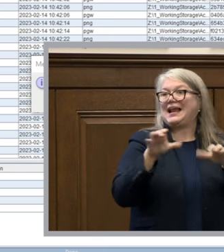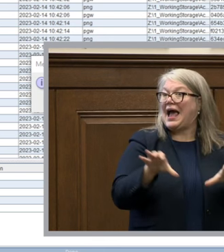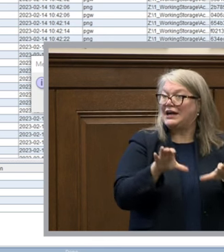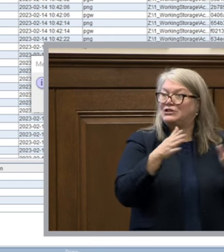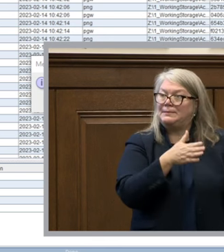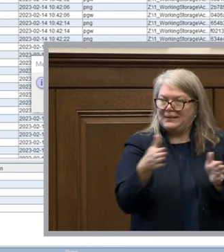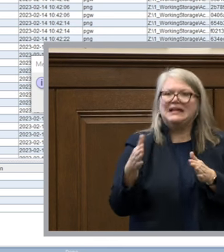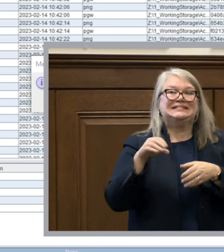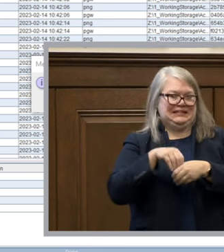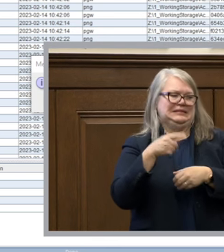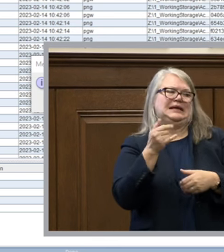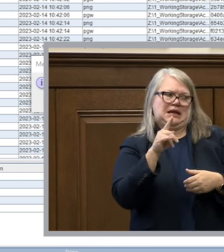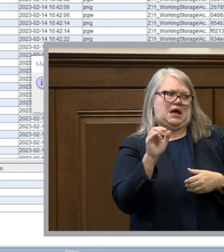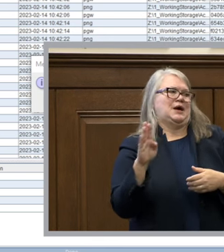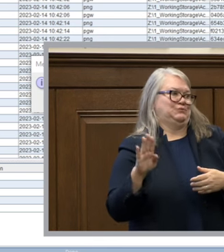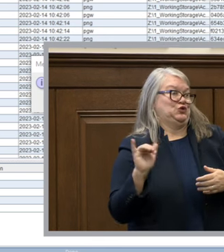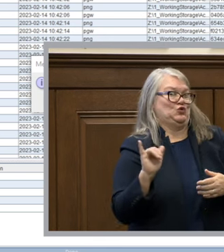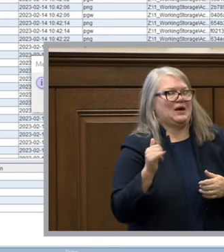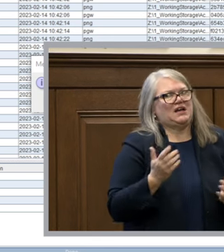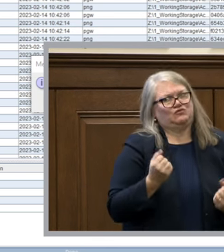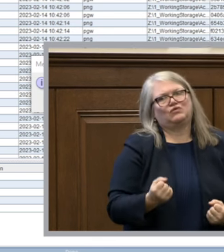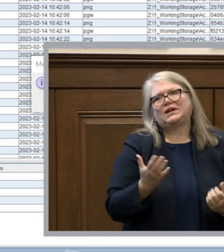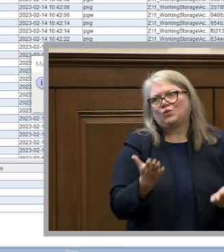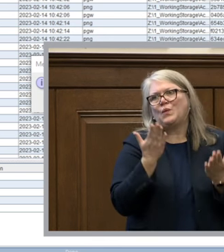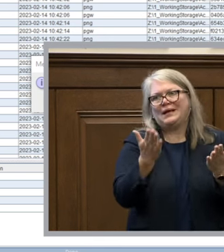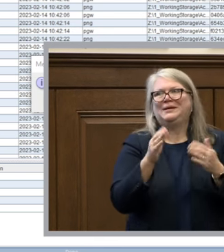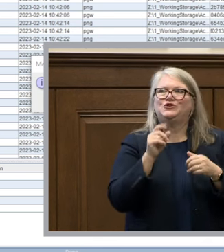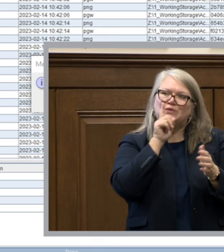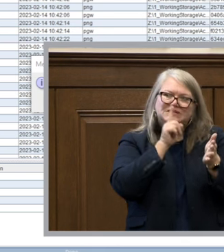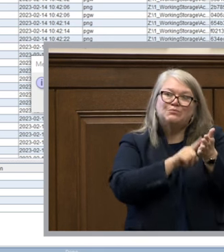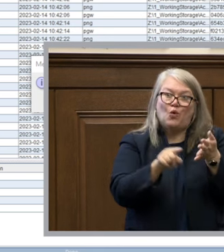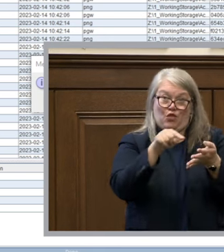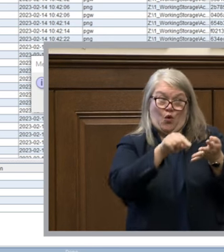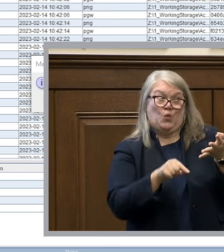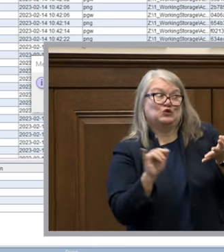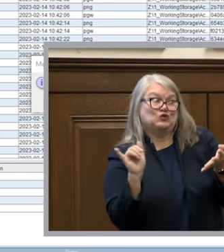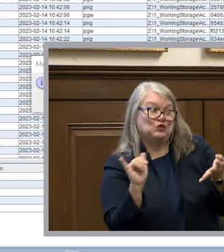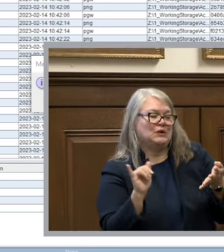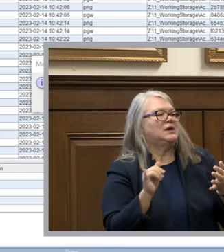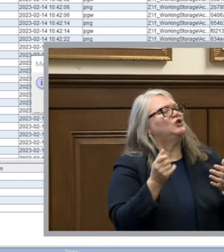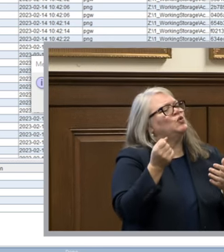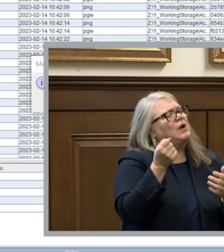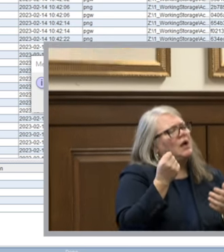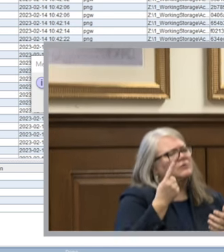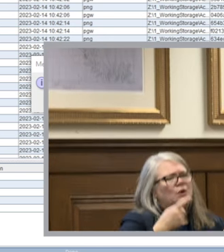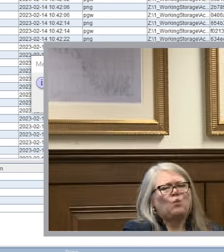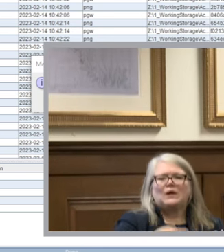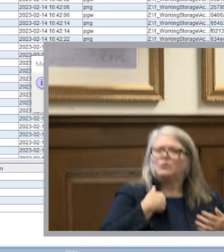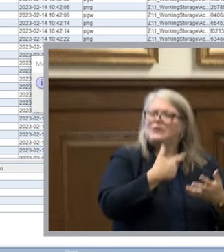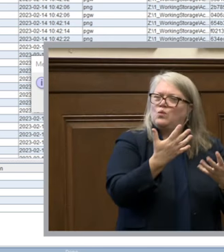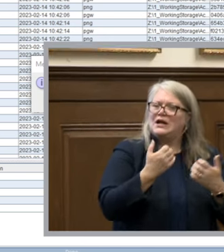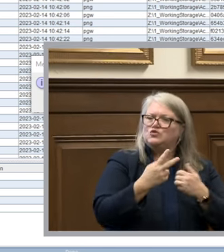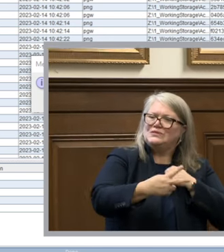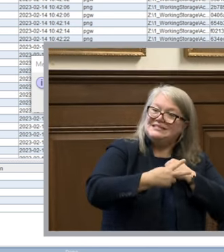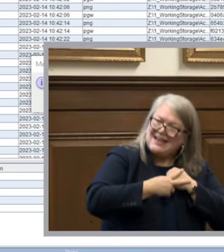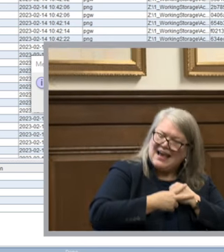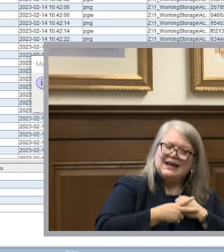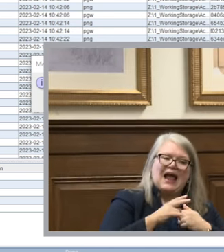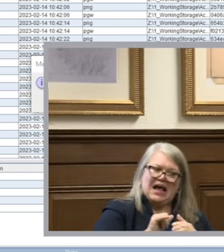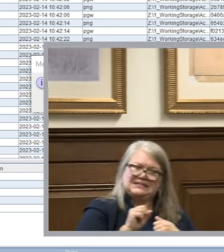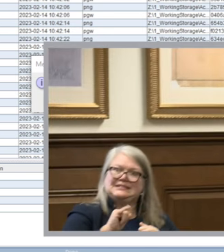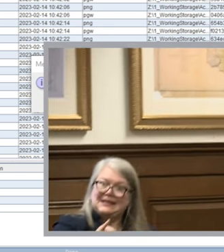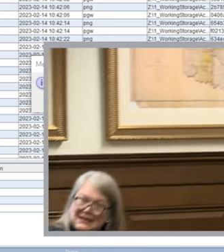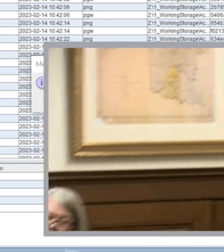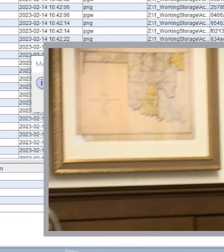plans which are also on getup and i highly recommend exploring to understand what we want to retain as is